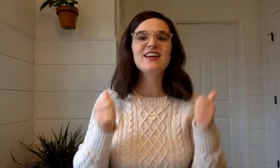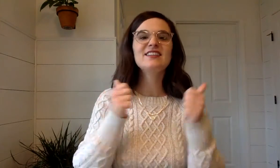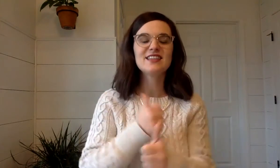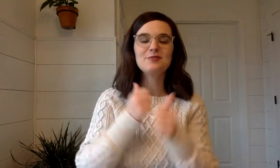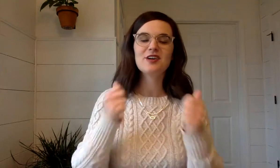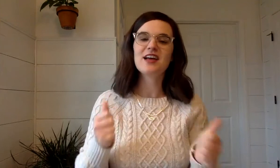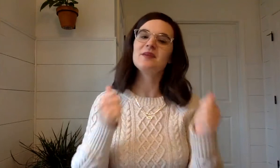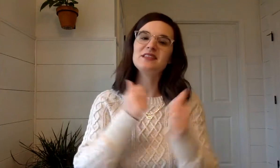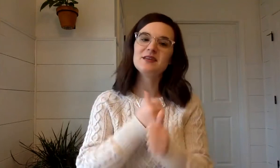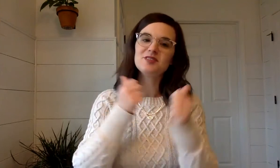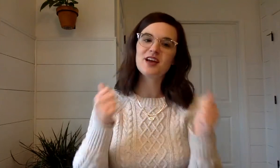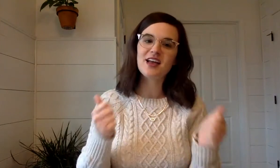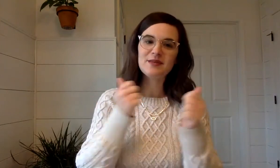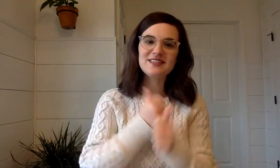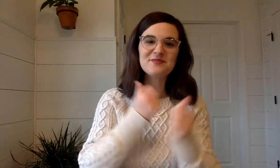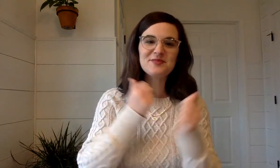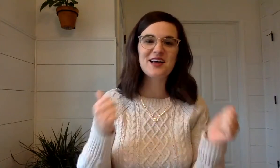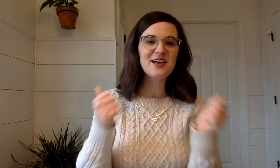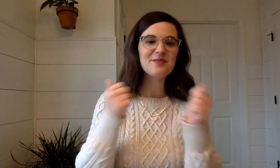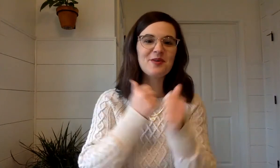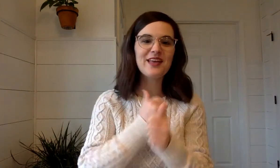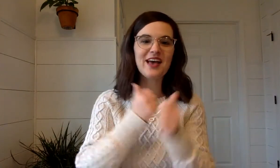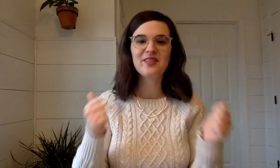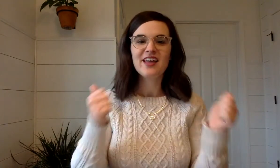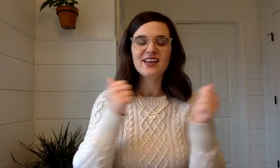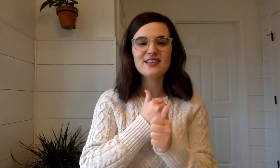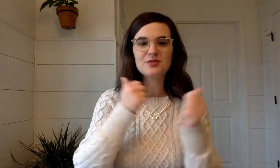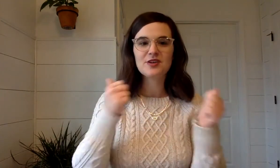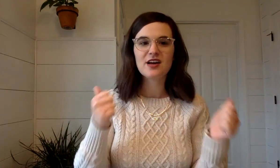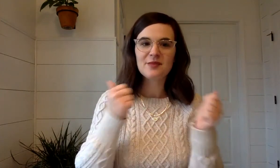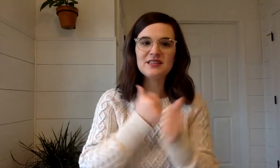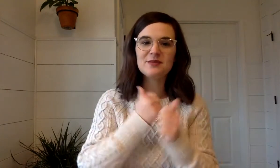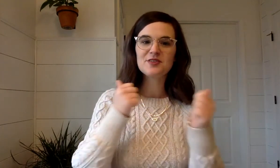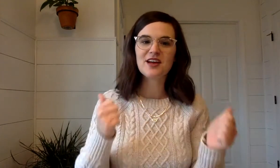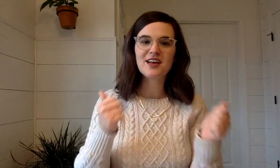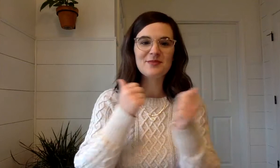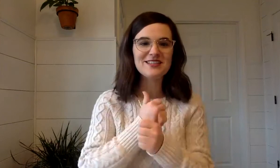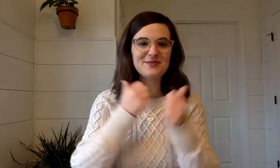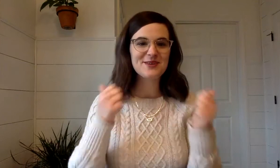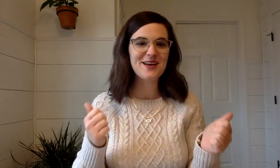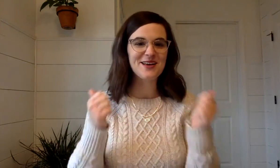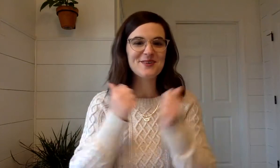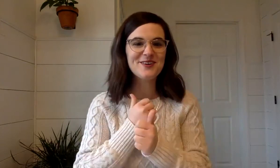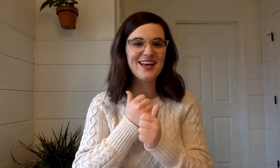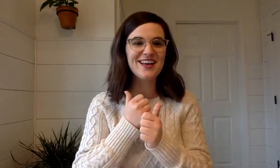It's time to rhyme, it's time to rhyme, it's time to rhyme, oh yeah. It's time to rhyme, it's time to rhyme, it's time to rhyme, oh yeah.